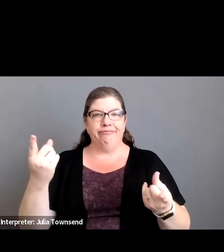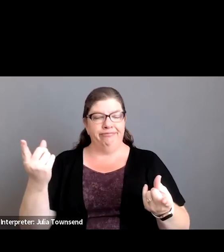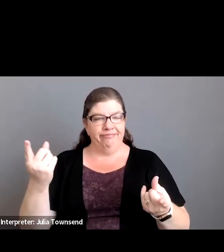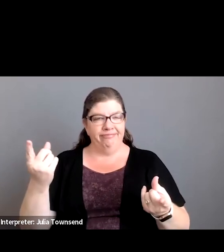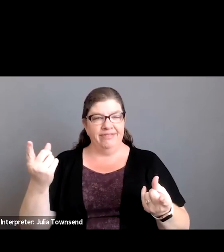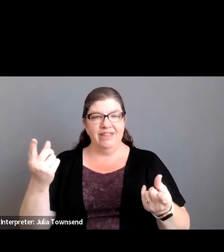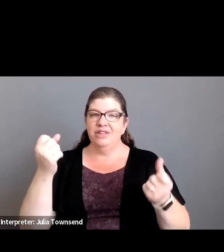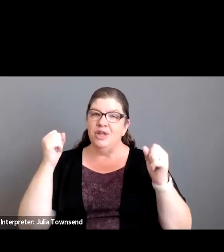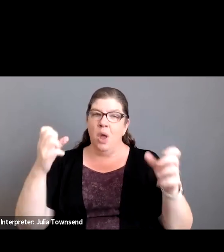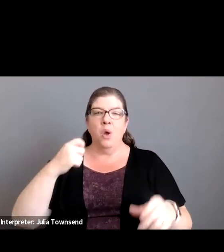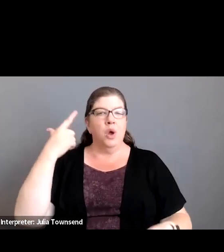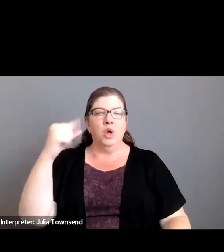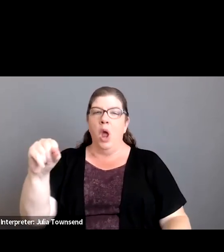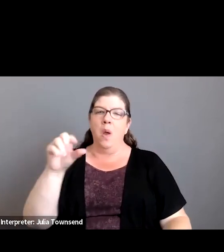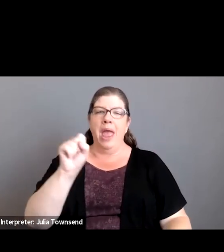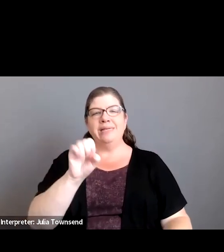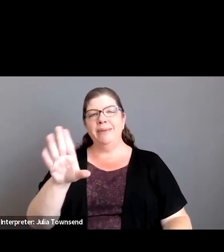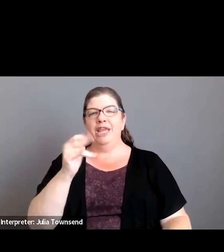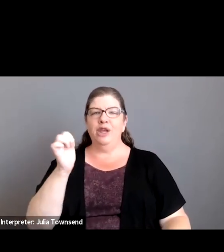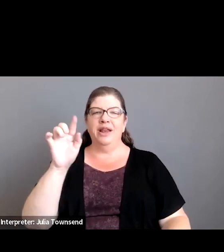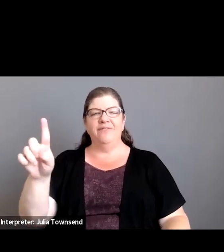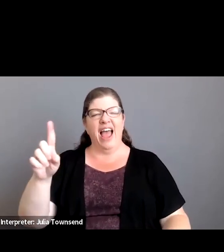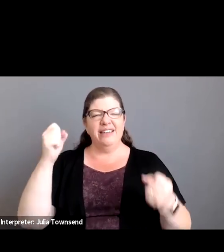go go sb unified